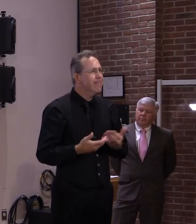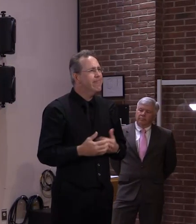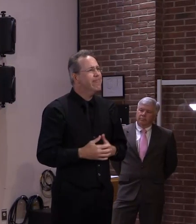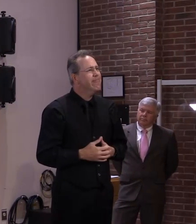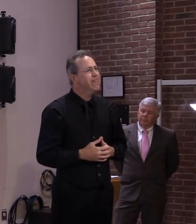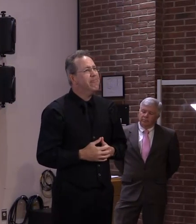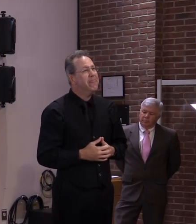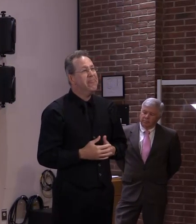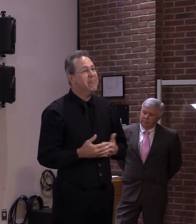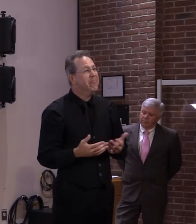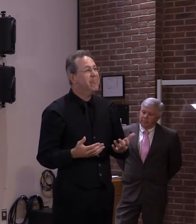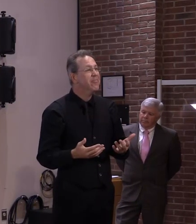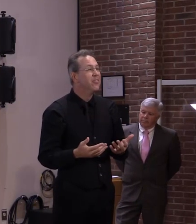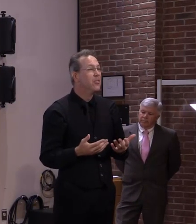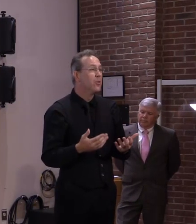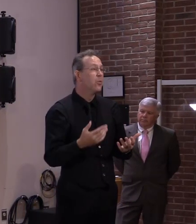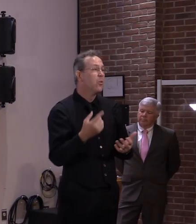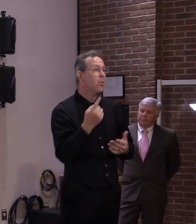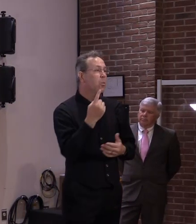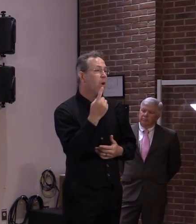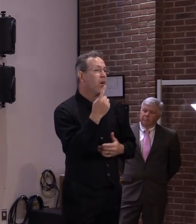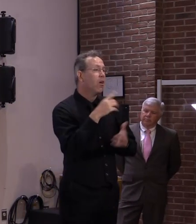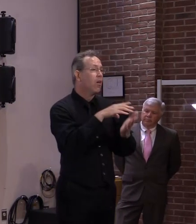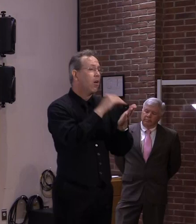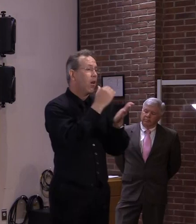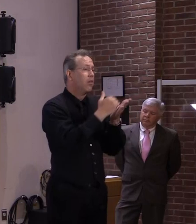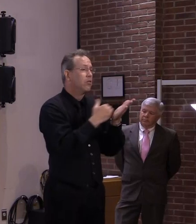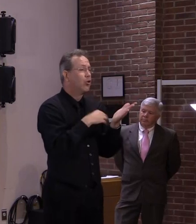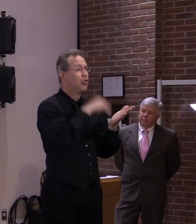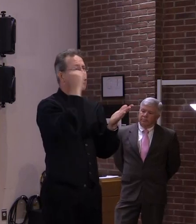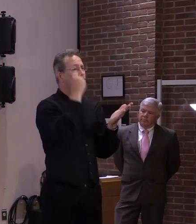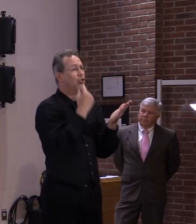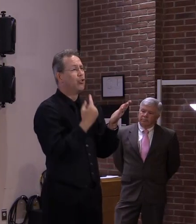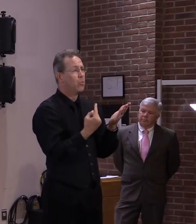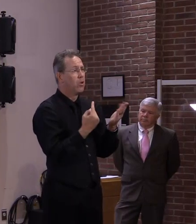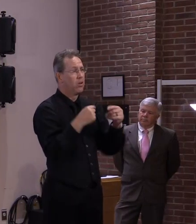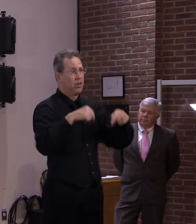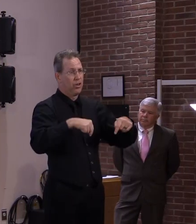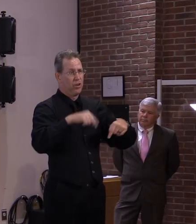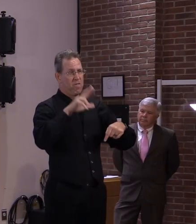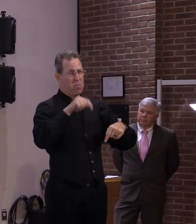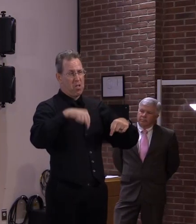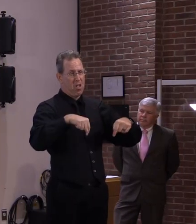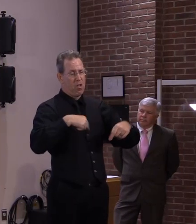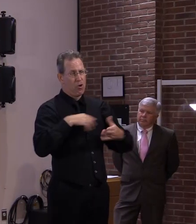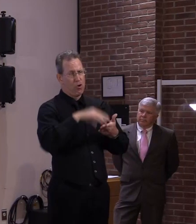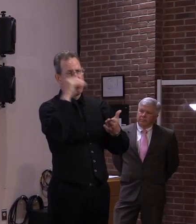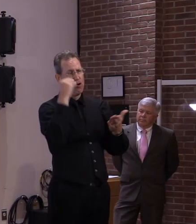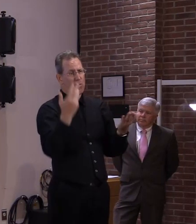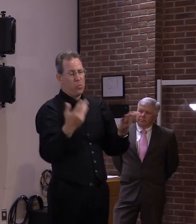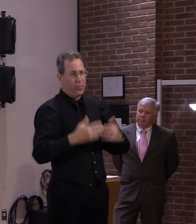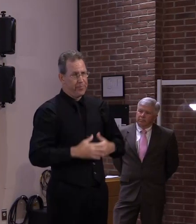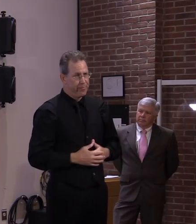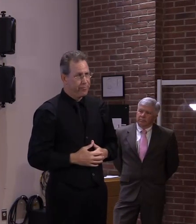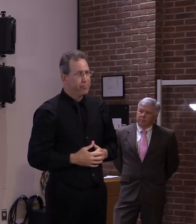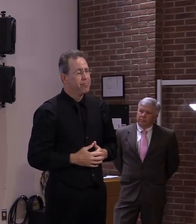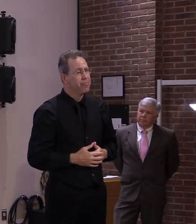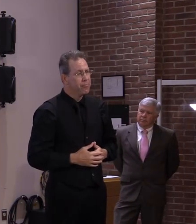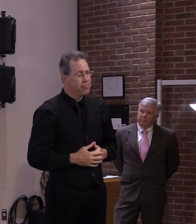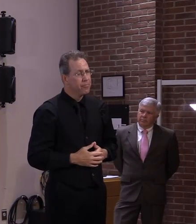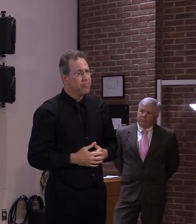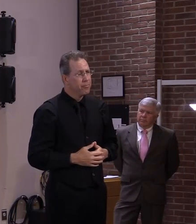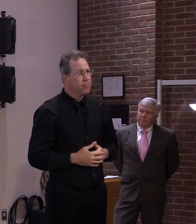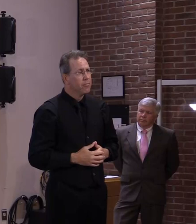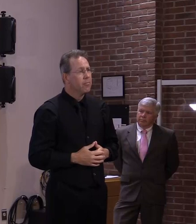learned perhaps as a state that it's not a good situation when you have to have 50